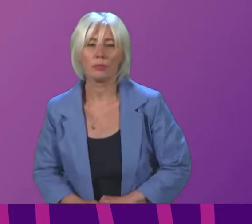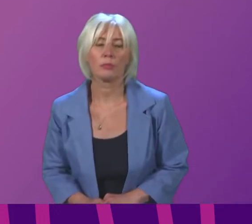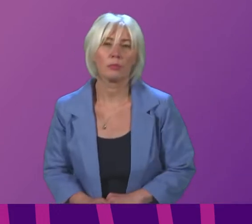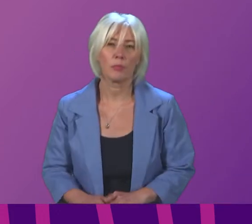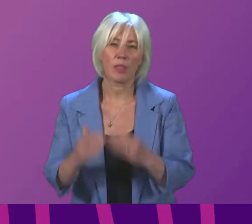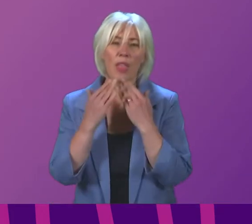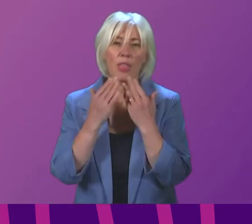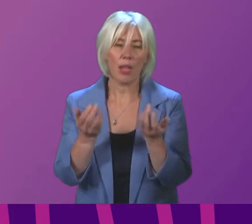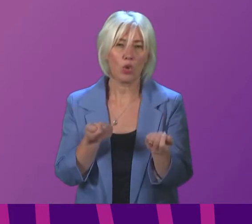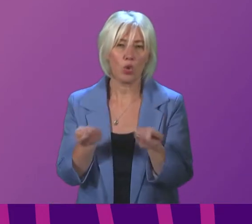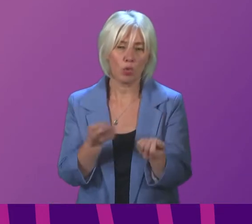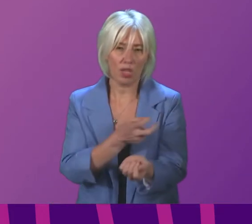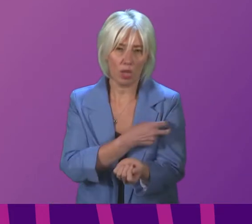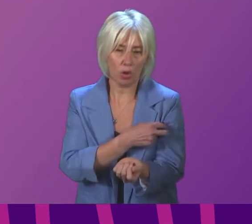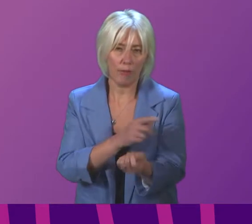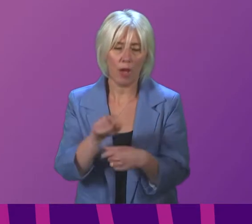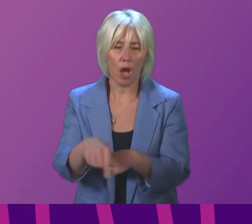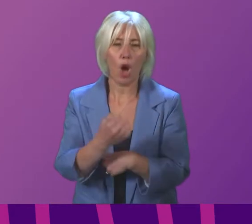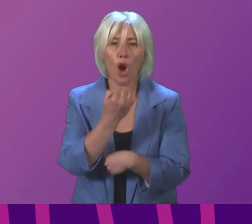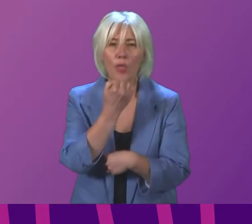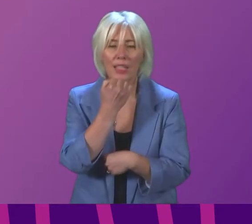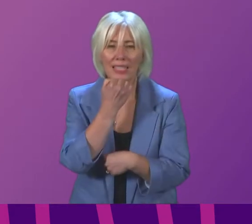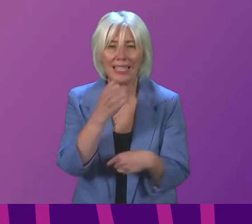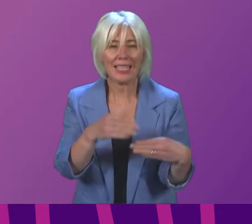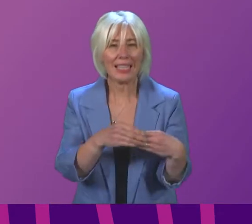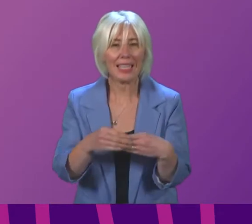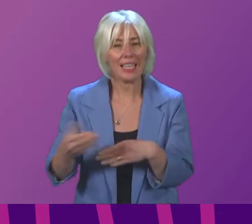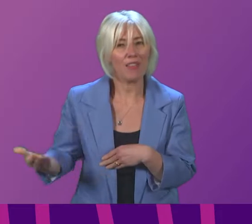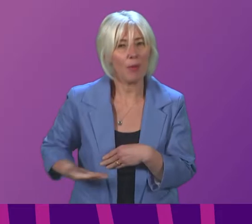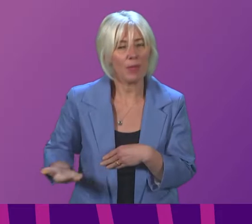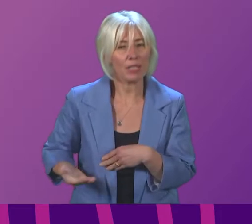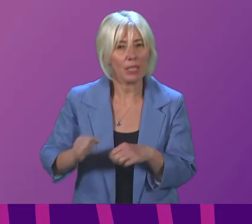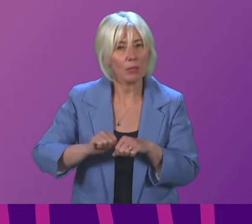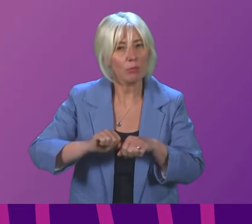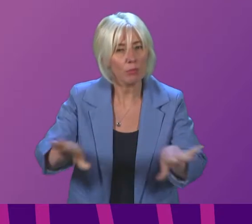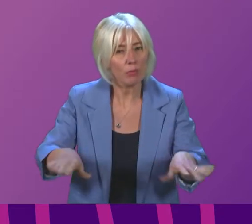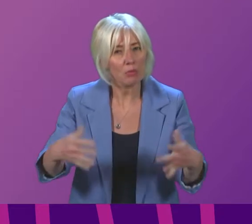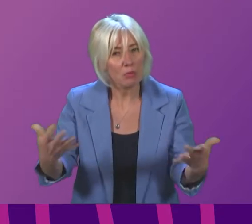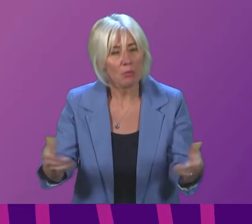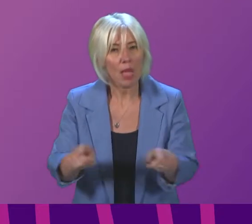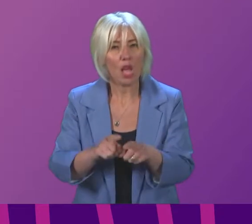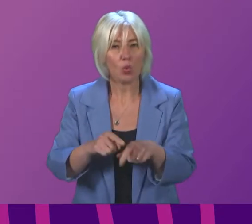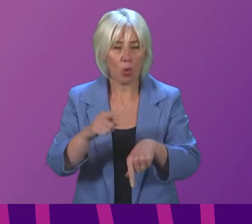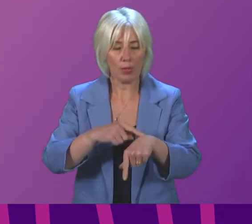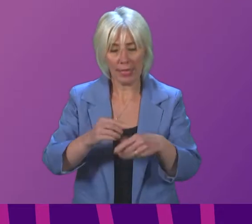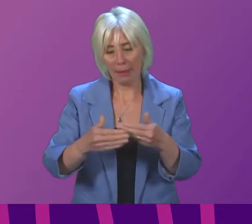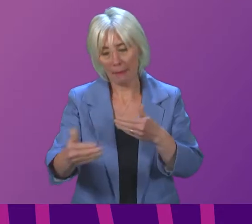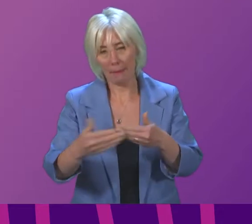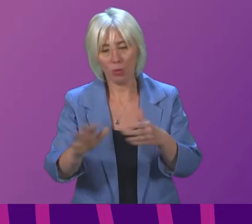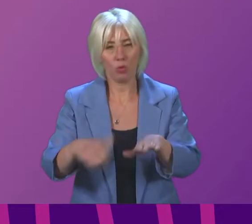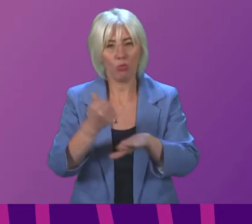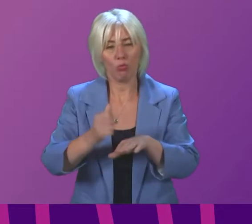presiding officer on what date will the guidance for businesses be issued and what lead time will they have to implement it